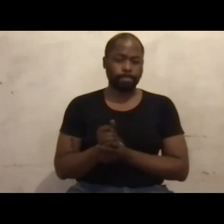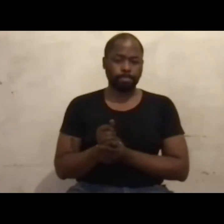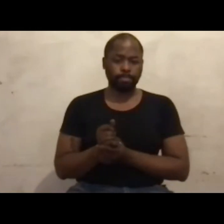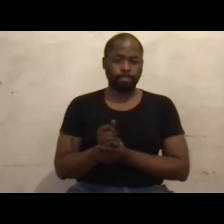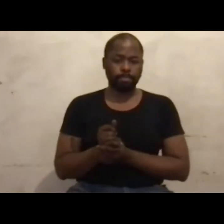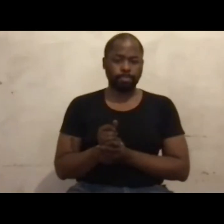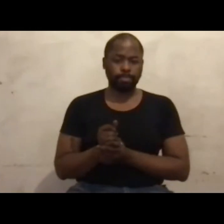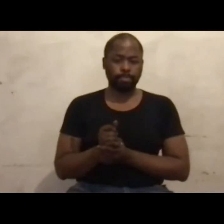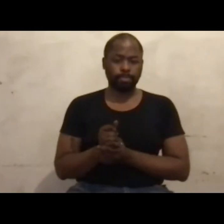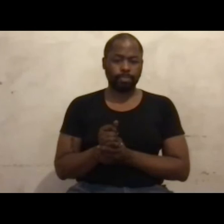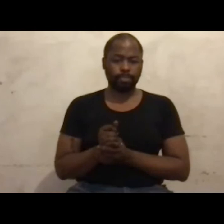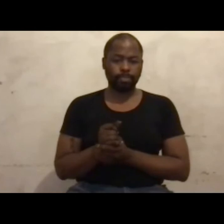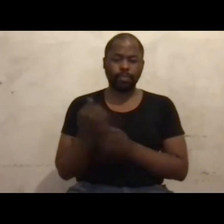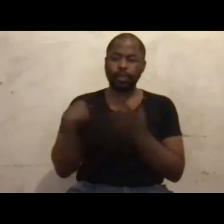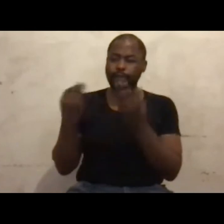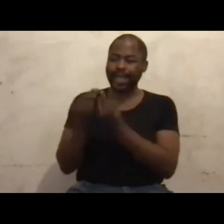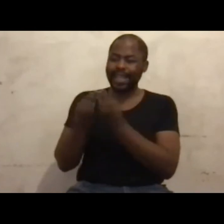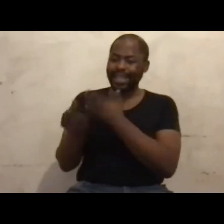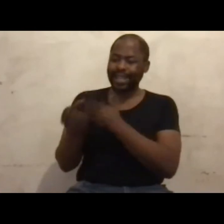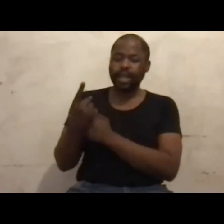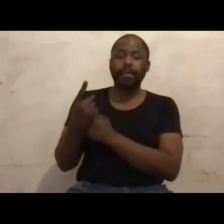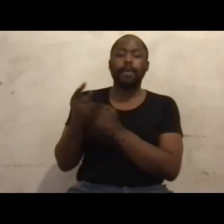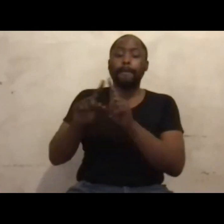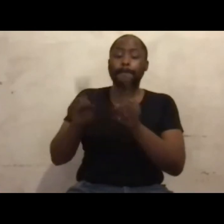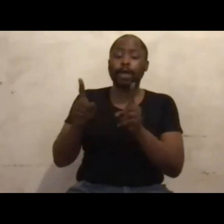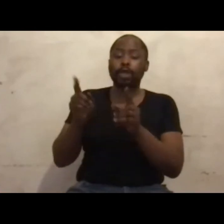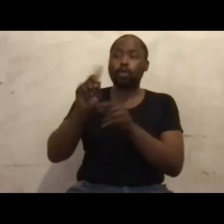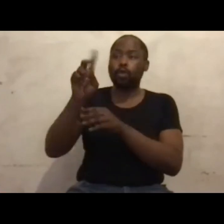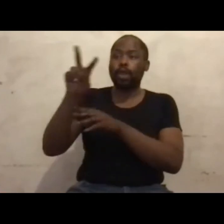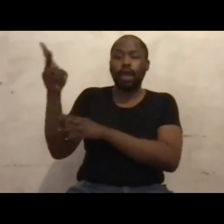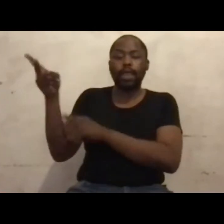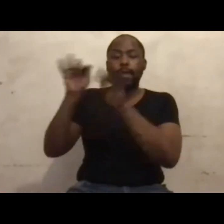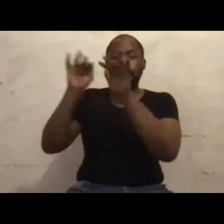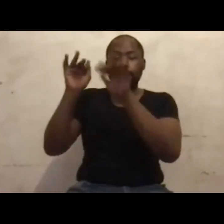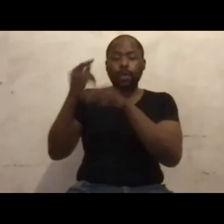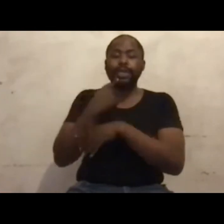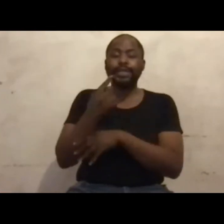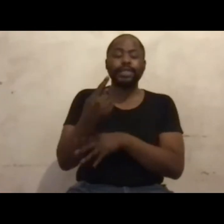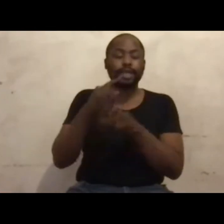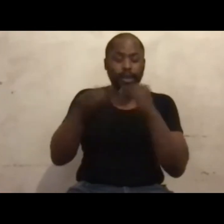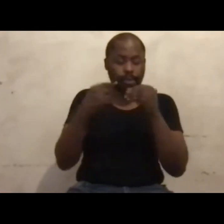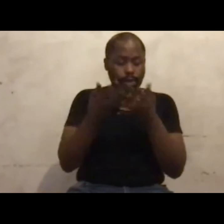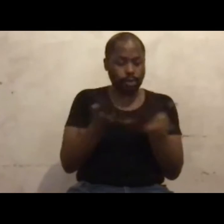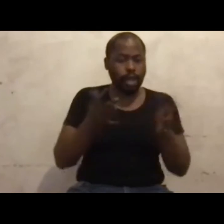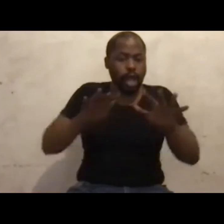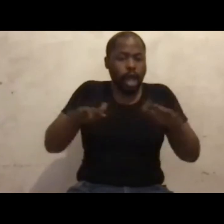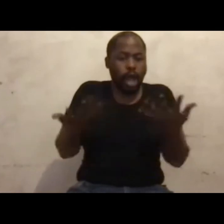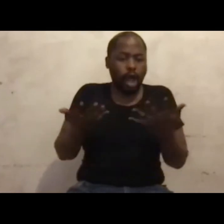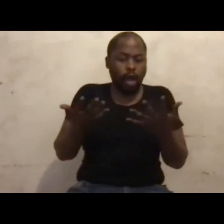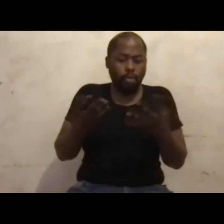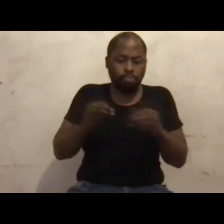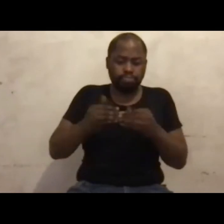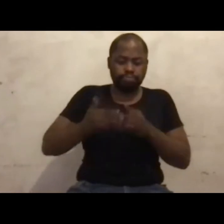and about the things that have happened to me, but also what other people say about the things that I do and how far it has taken them.